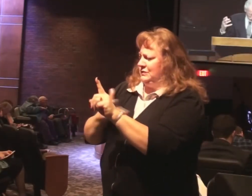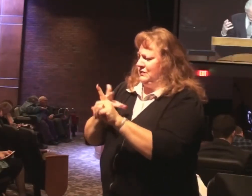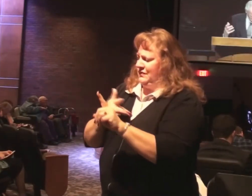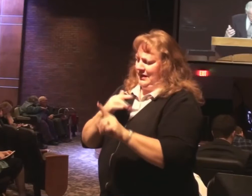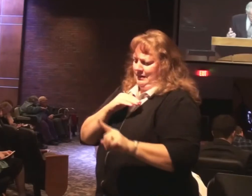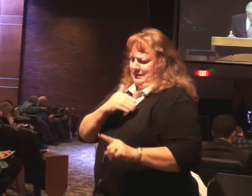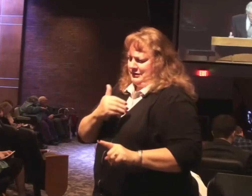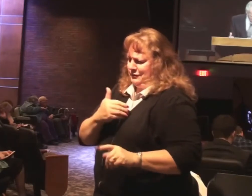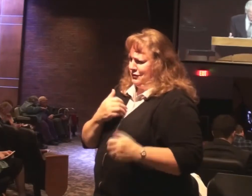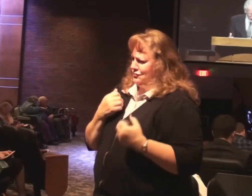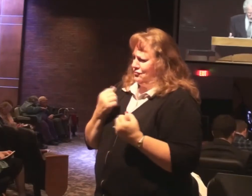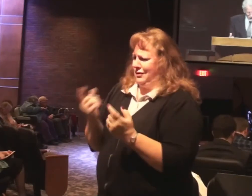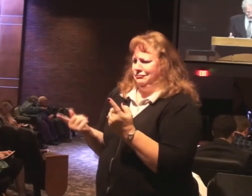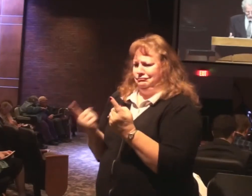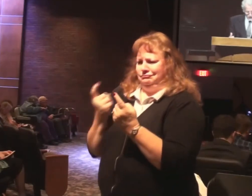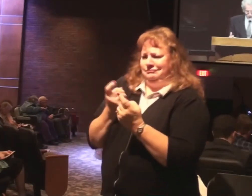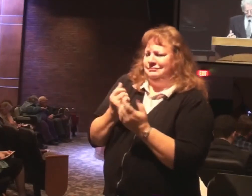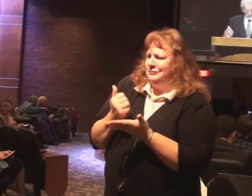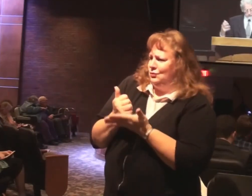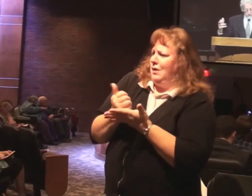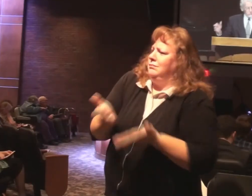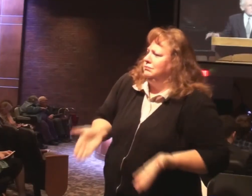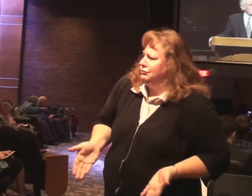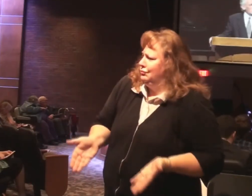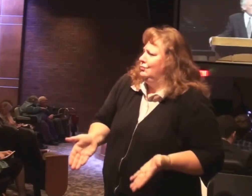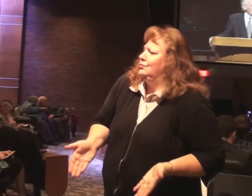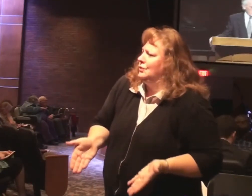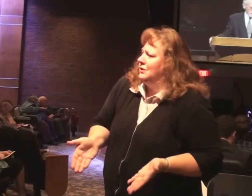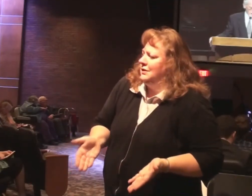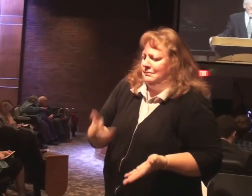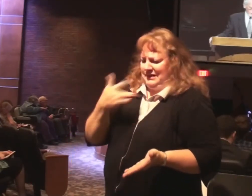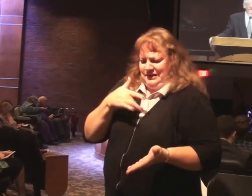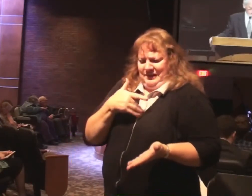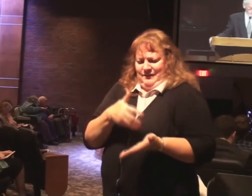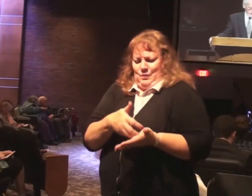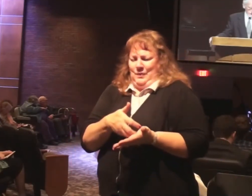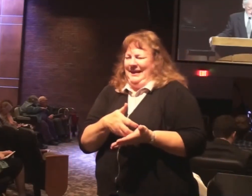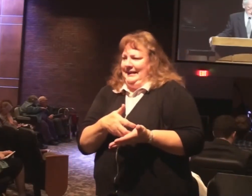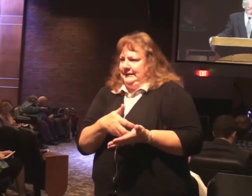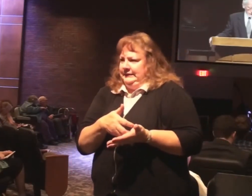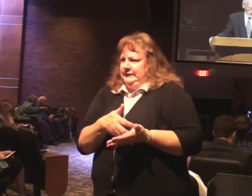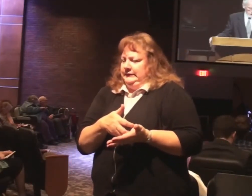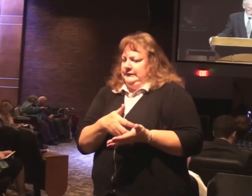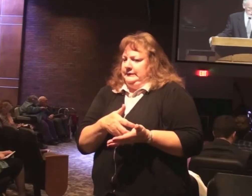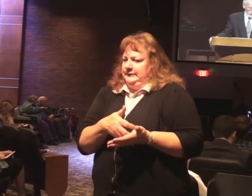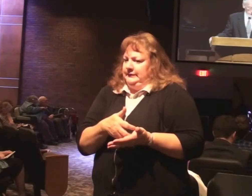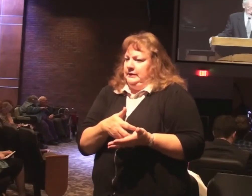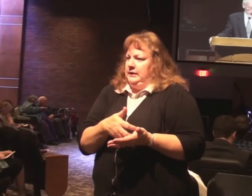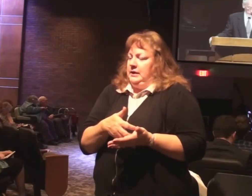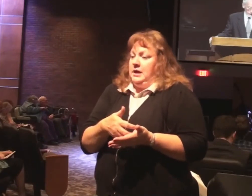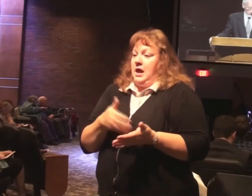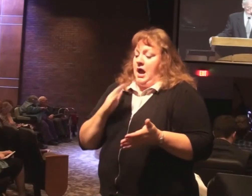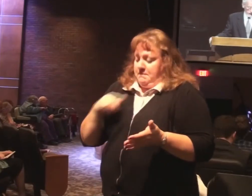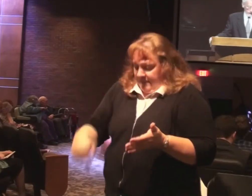strength is weakened. We're to make straight paths for our feet.